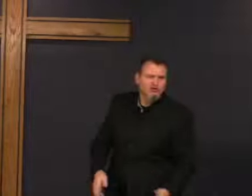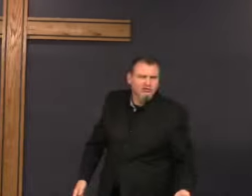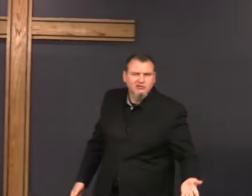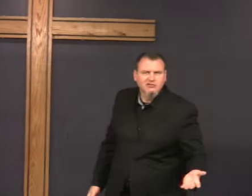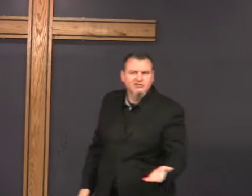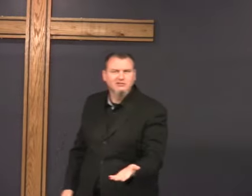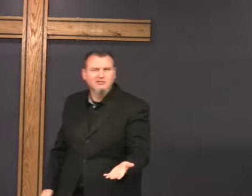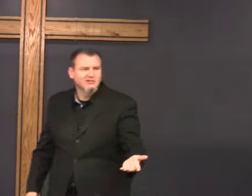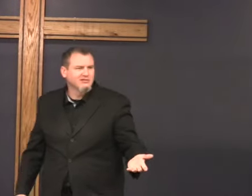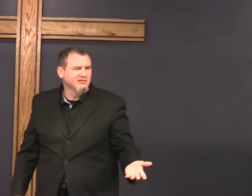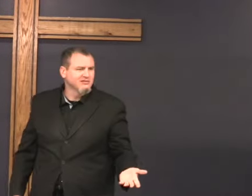make some application